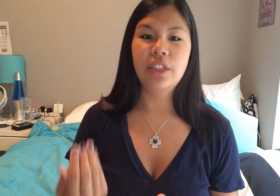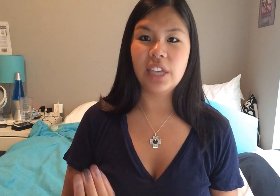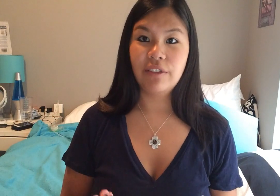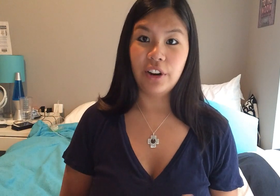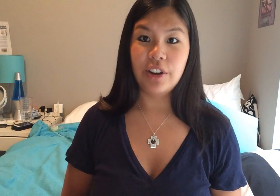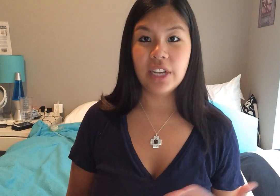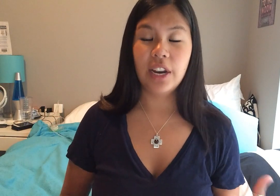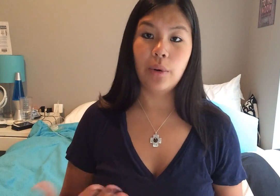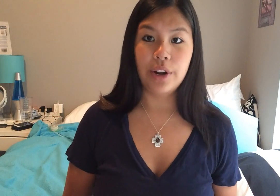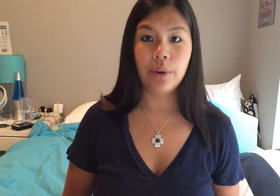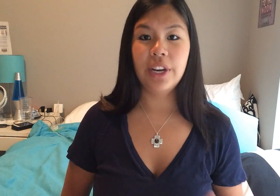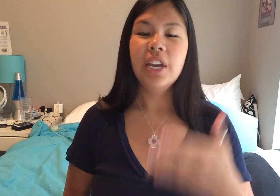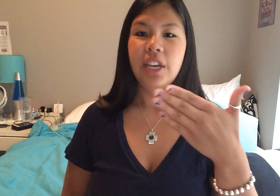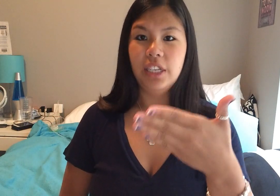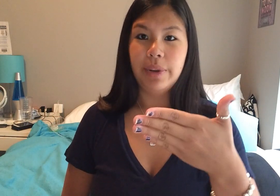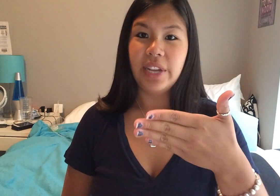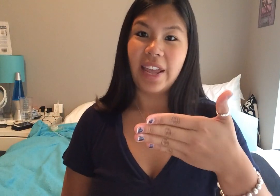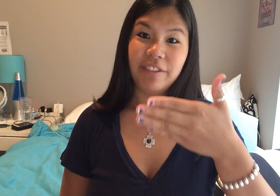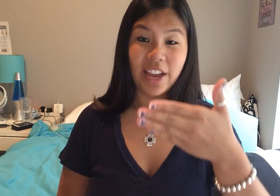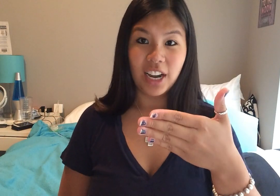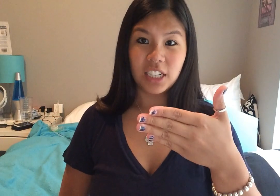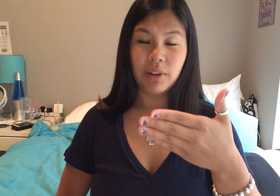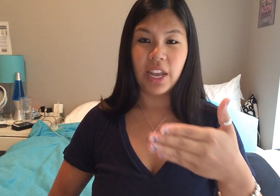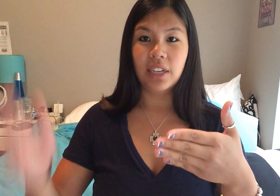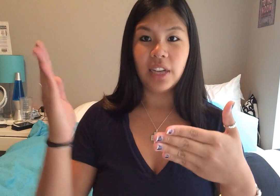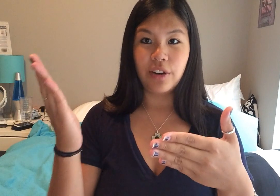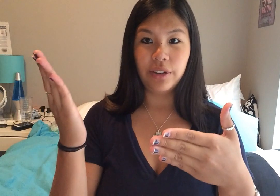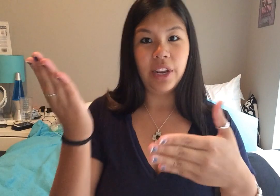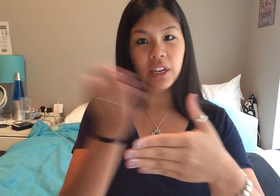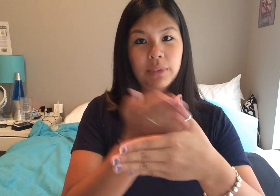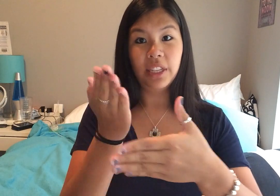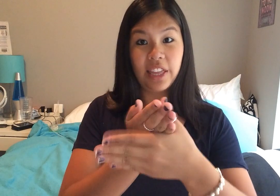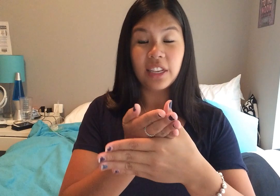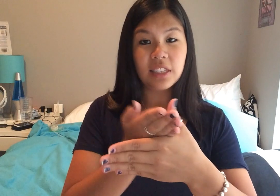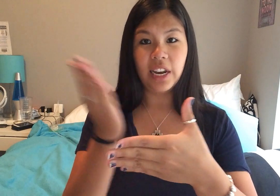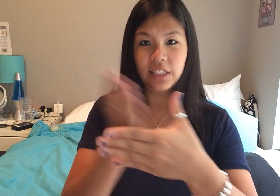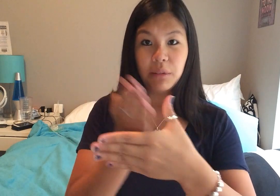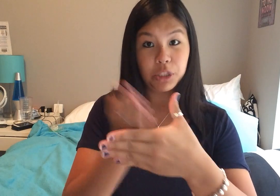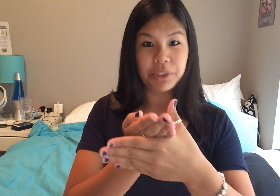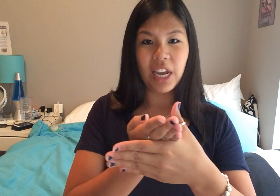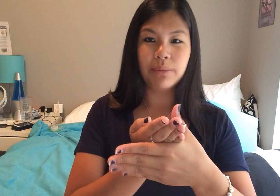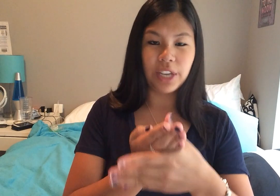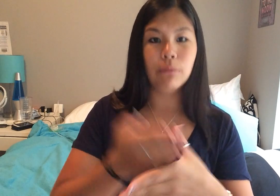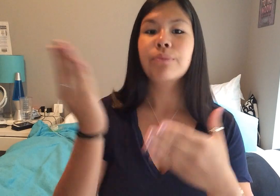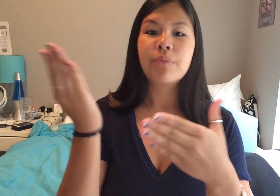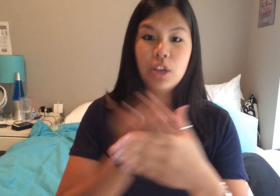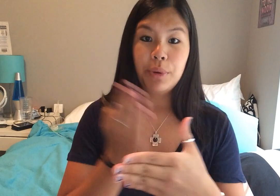the sign for irritated or annoyed is where you take a flat non-dominant hand, and your other hand comes in like this, and hits it multiple times, so you're